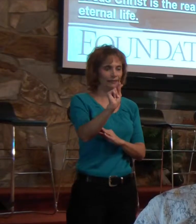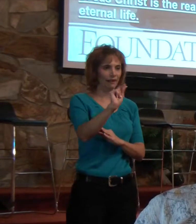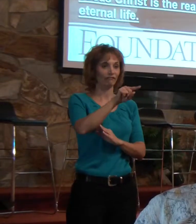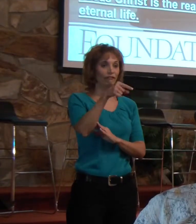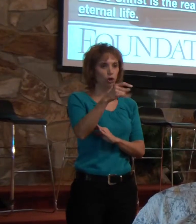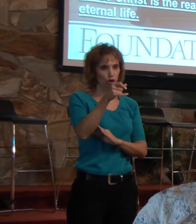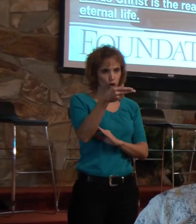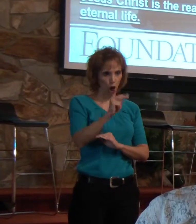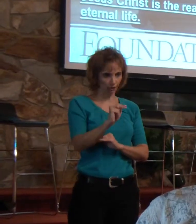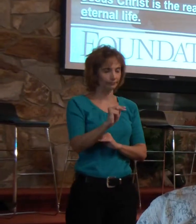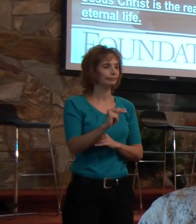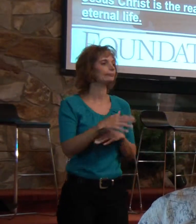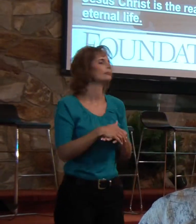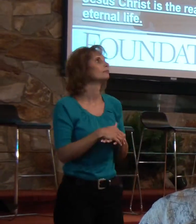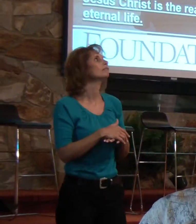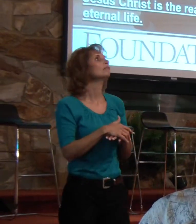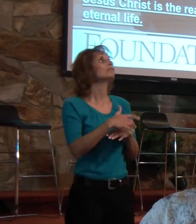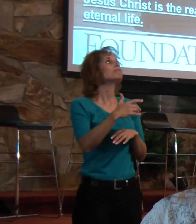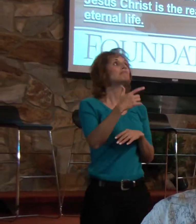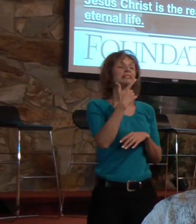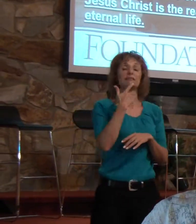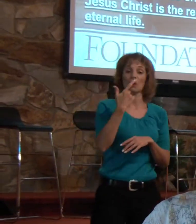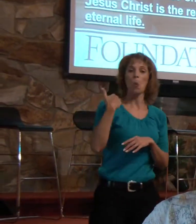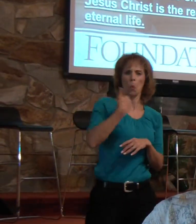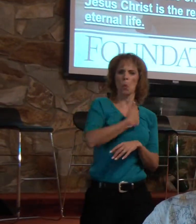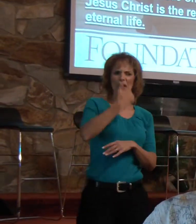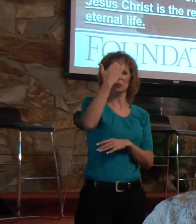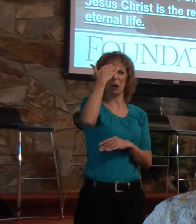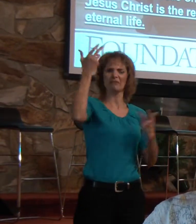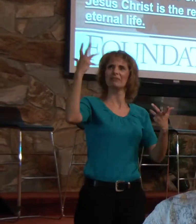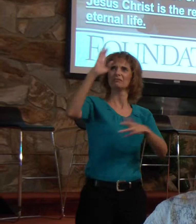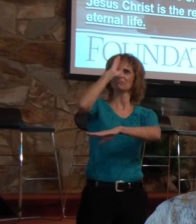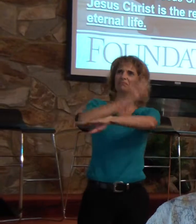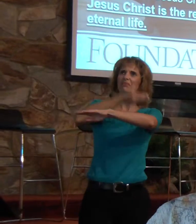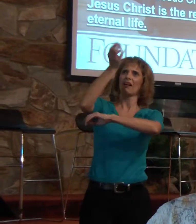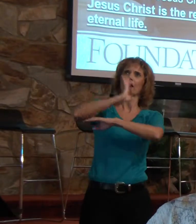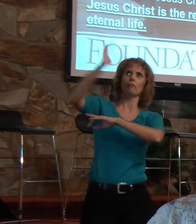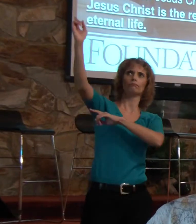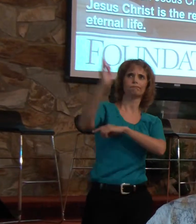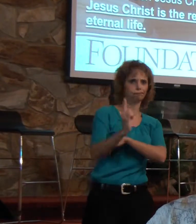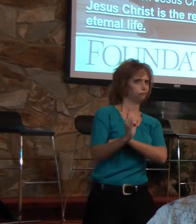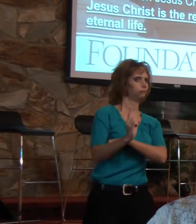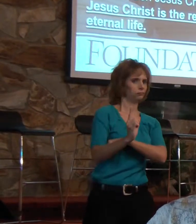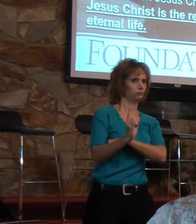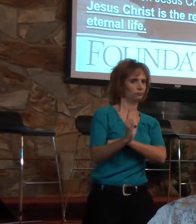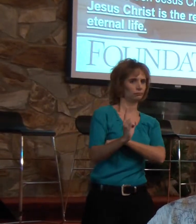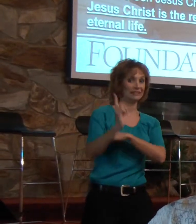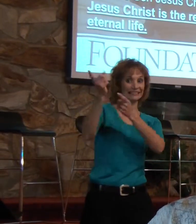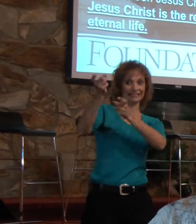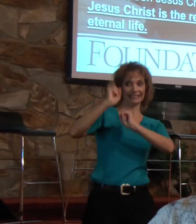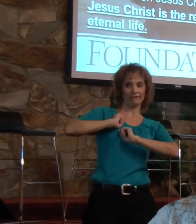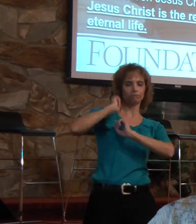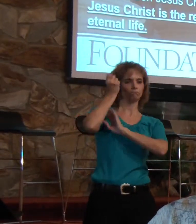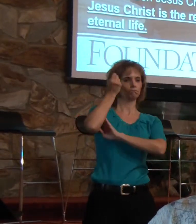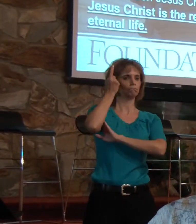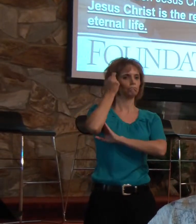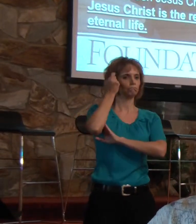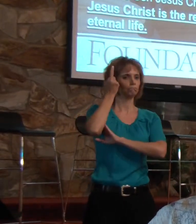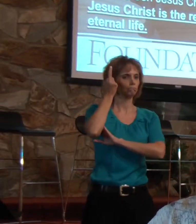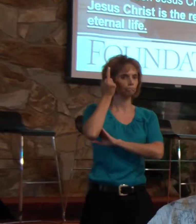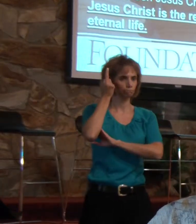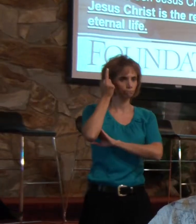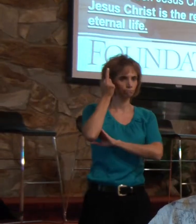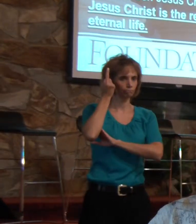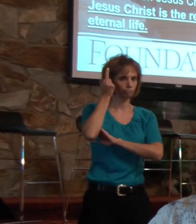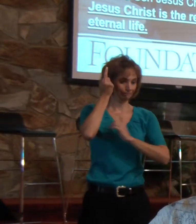John says, We know that the Son of God has come and has given us understanding that we